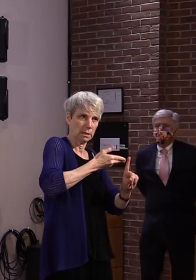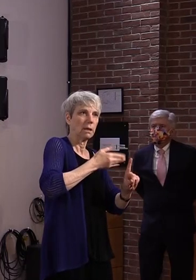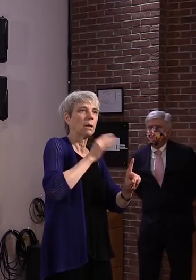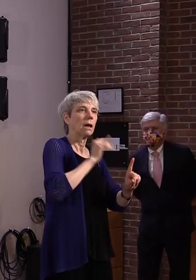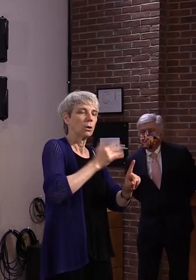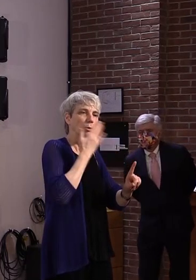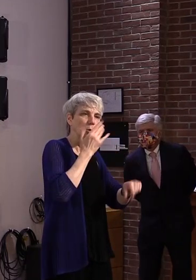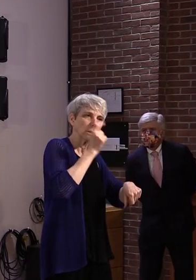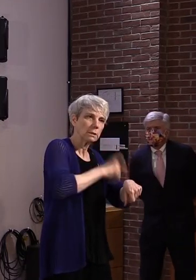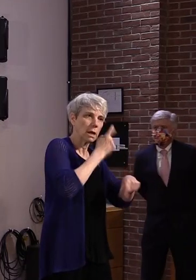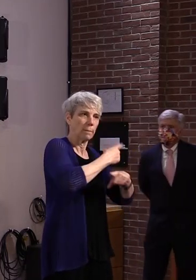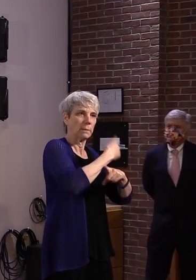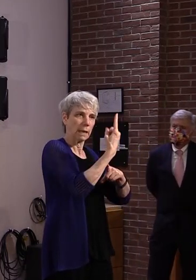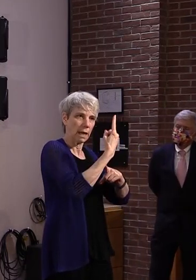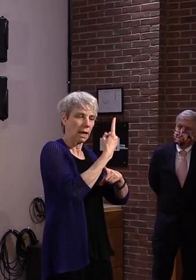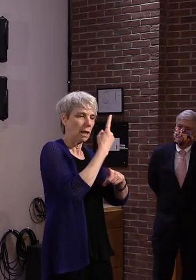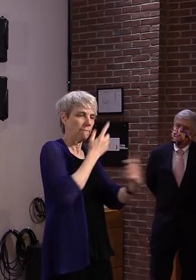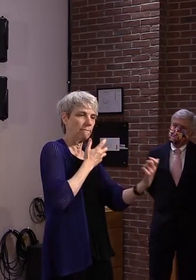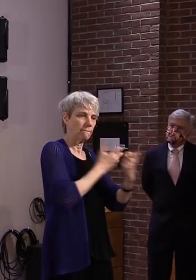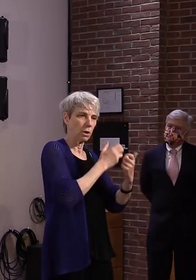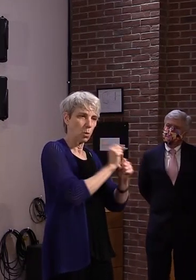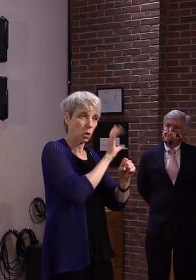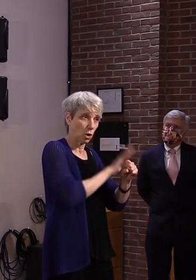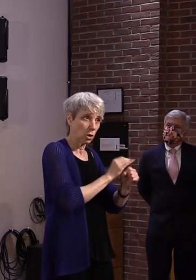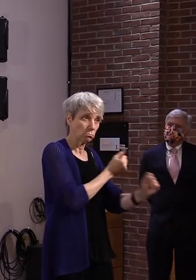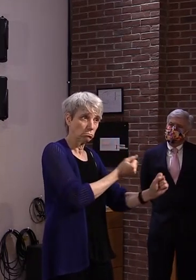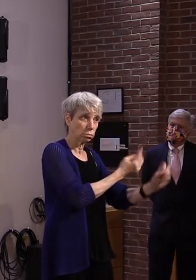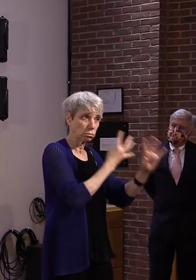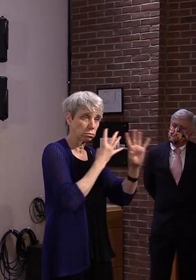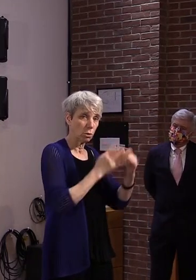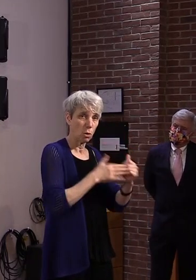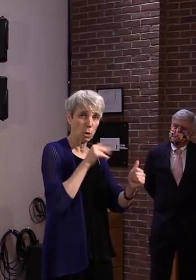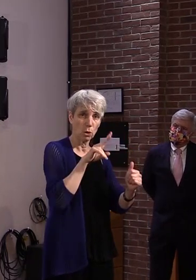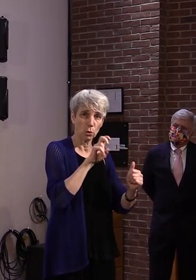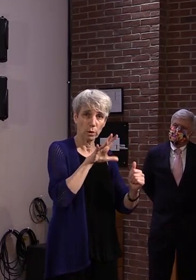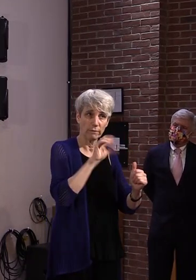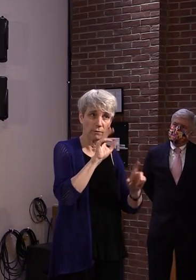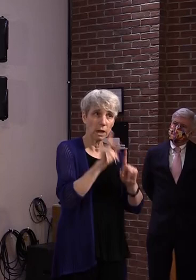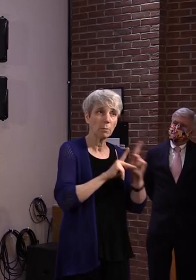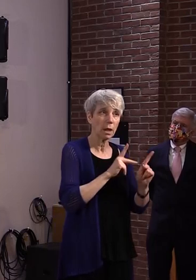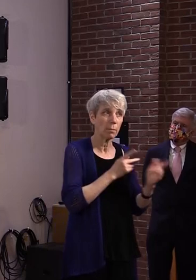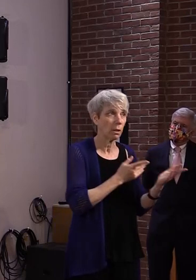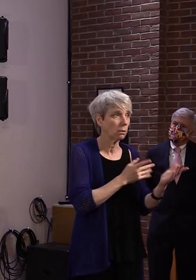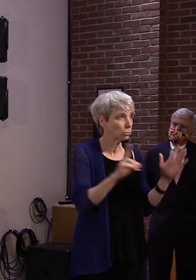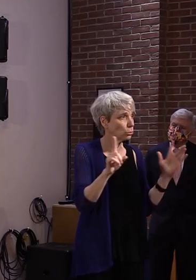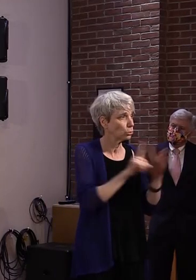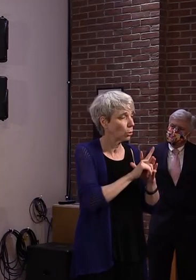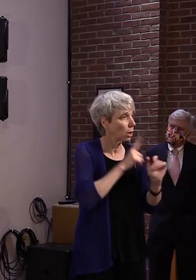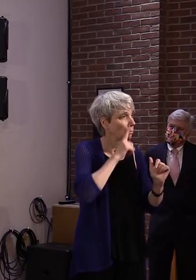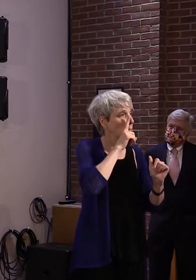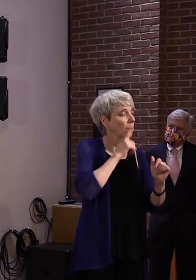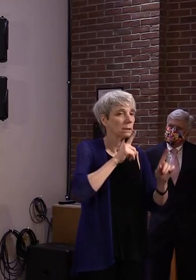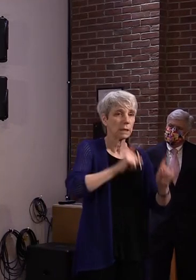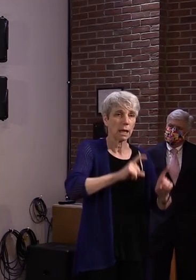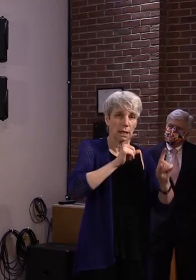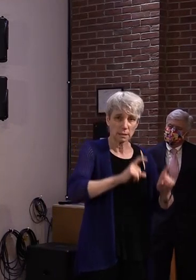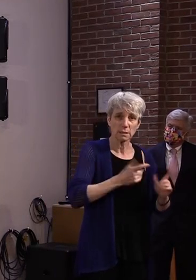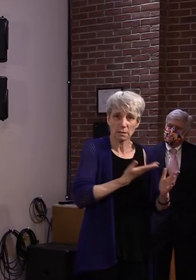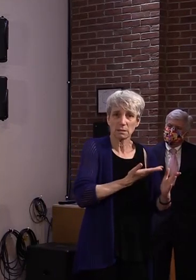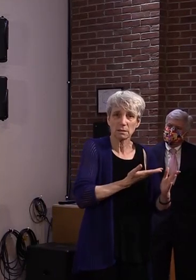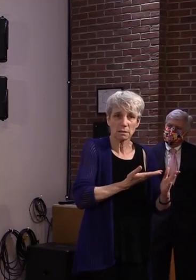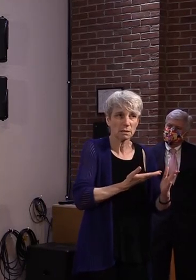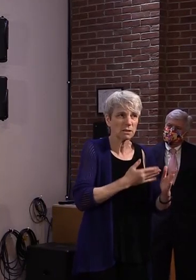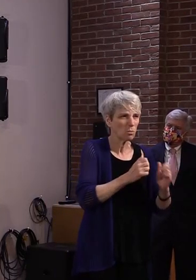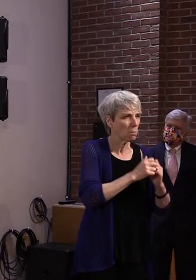those in the community to attend. And we had almost 250 people get tested there. So that's an